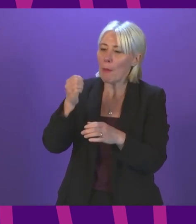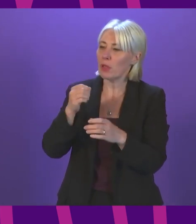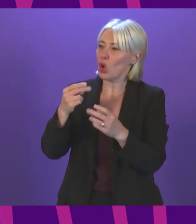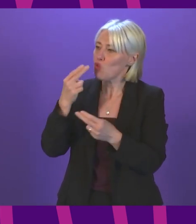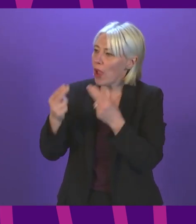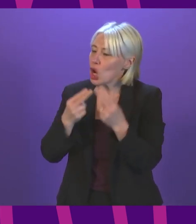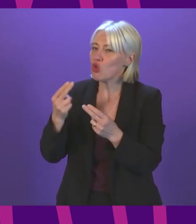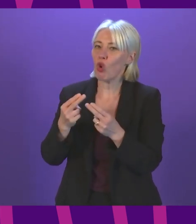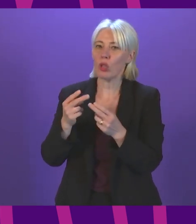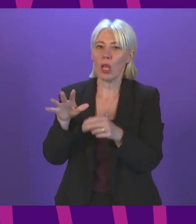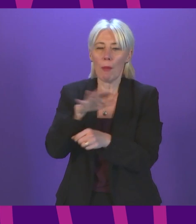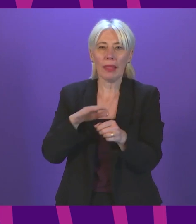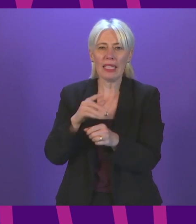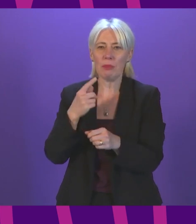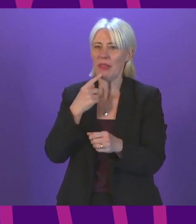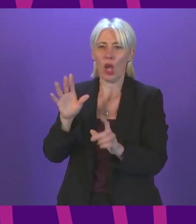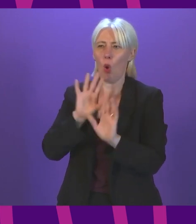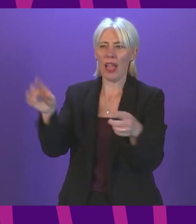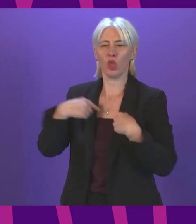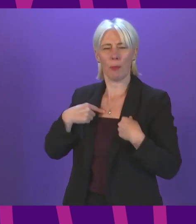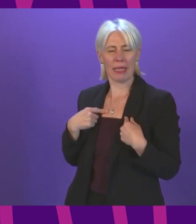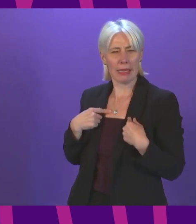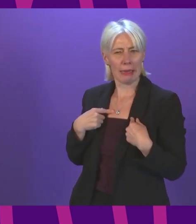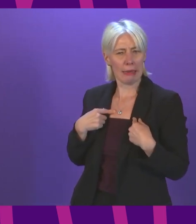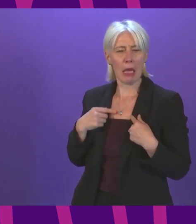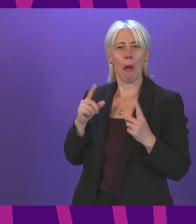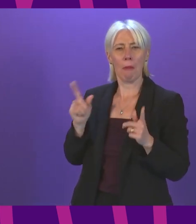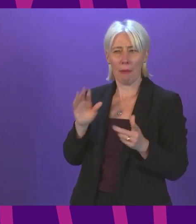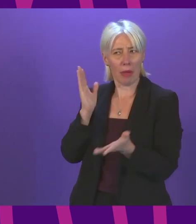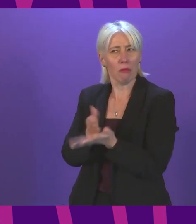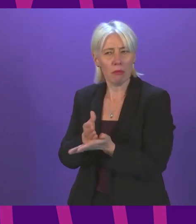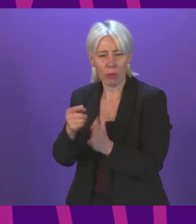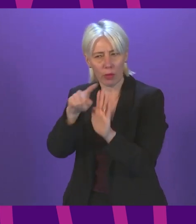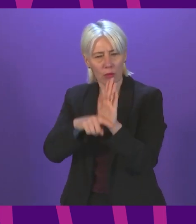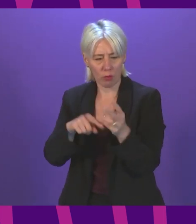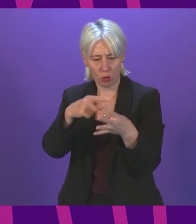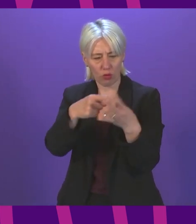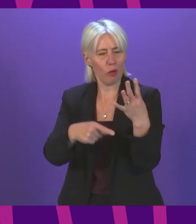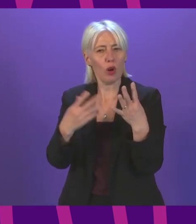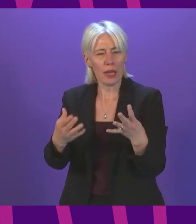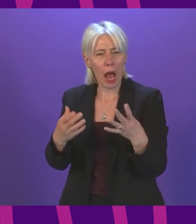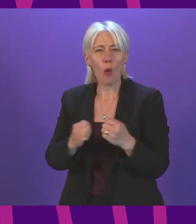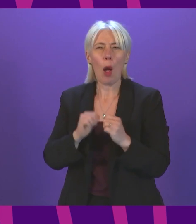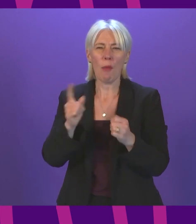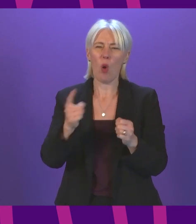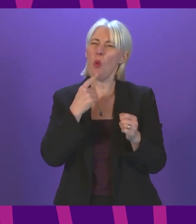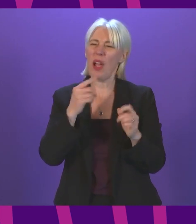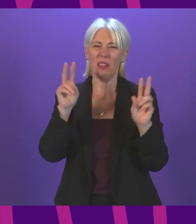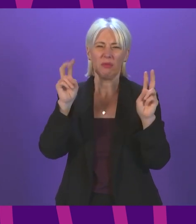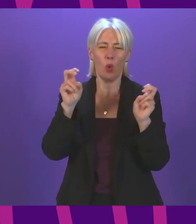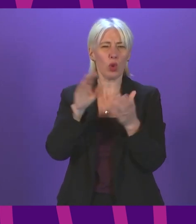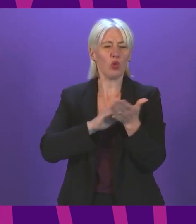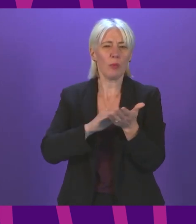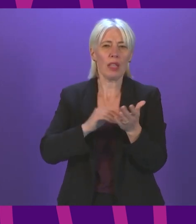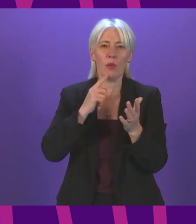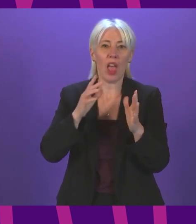as such. With that in mind, can I ask for a clarification from the First Minister, what she means by larger and whether